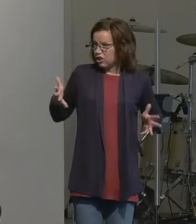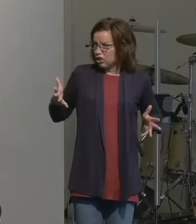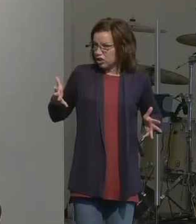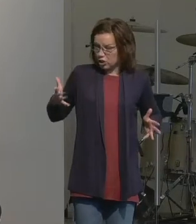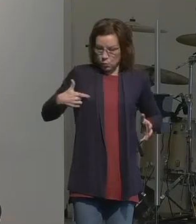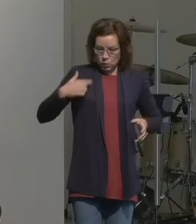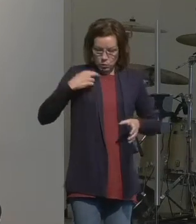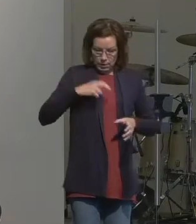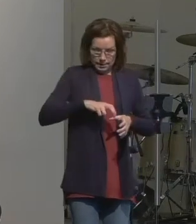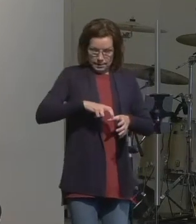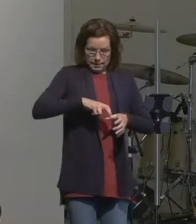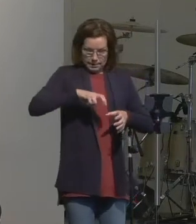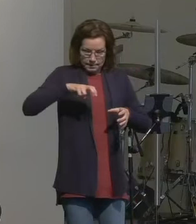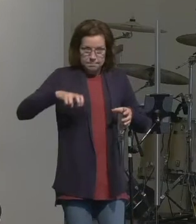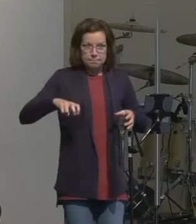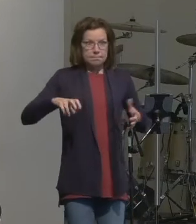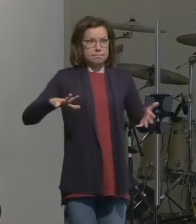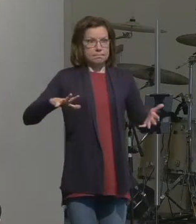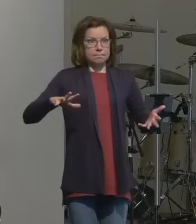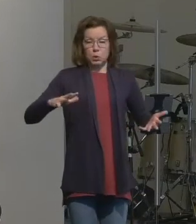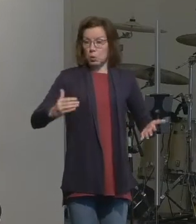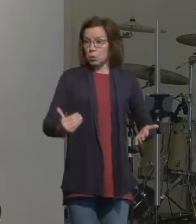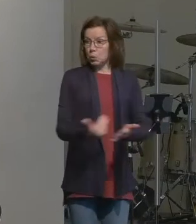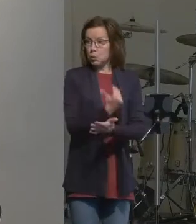season that none of us have ever been in before.